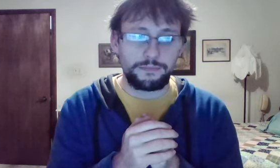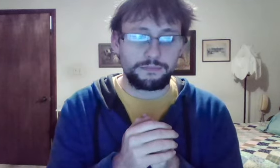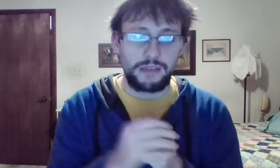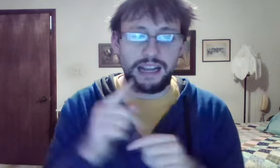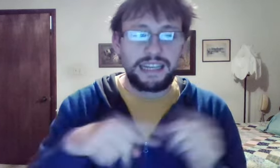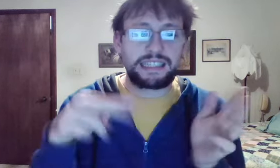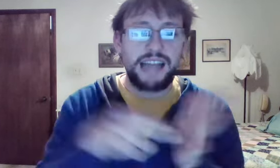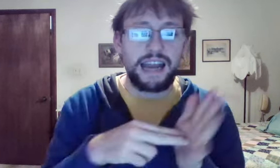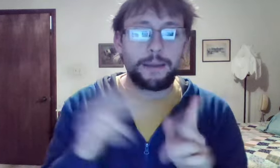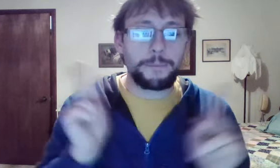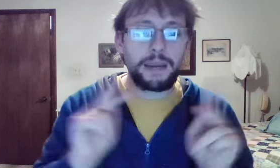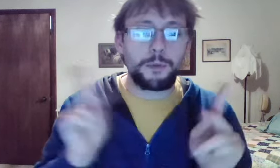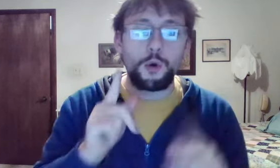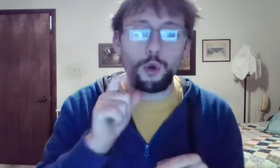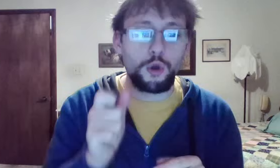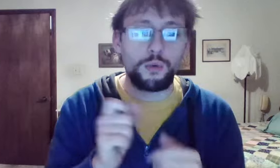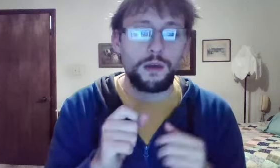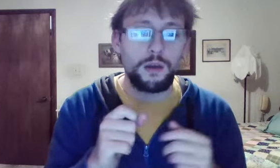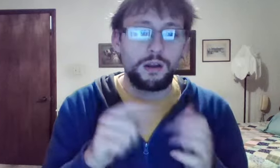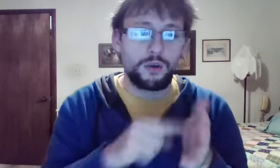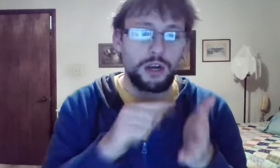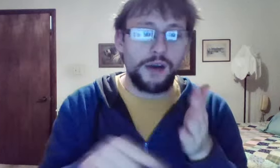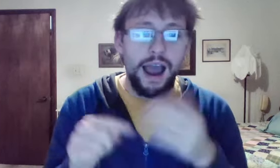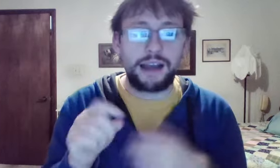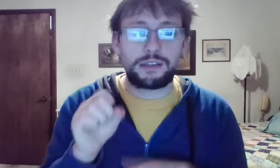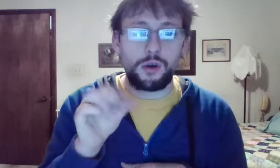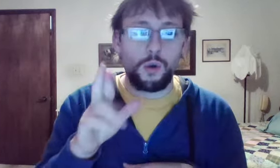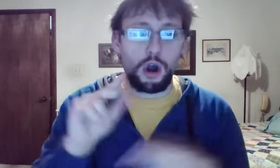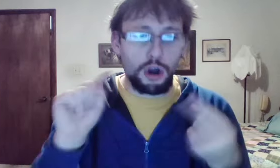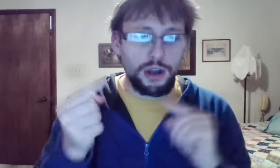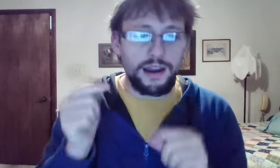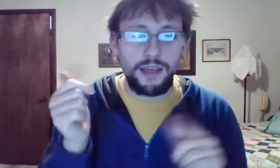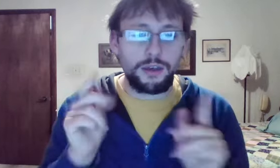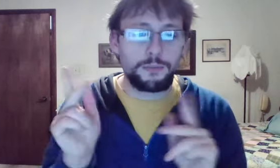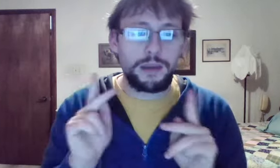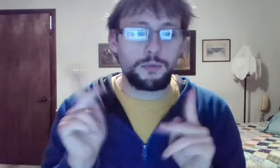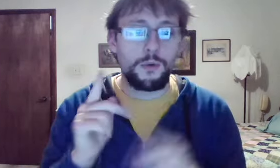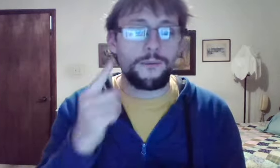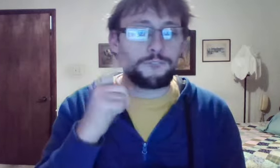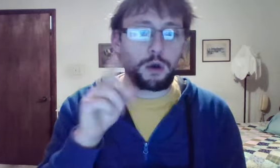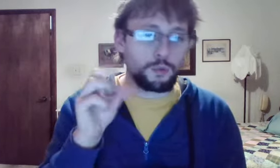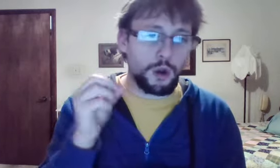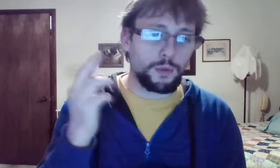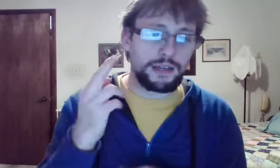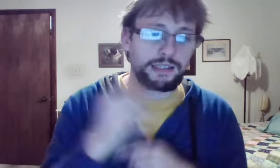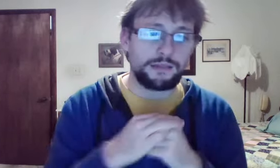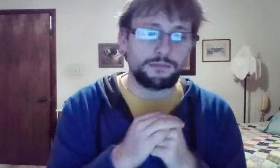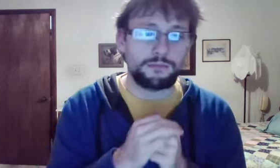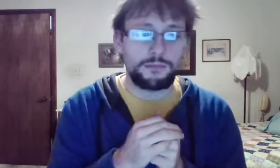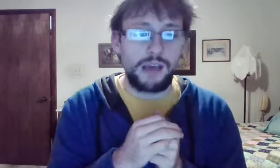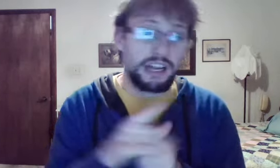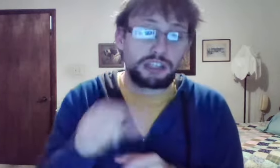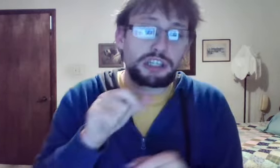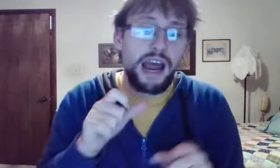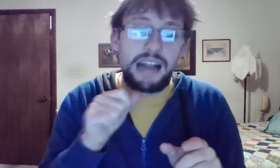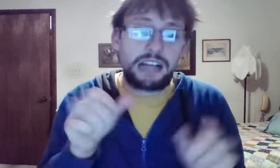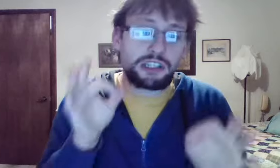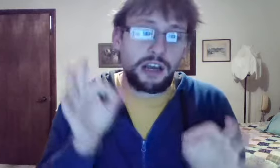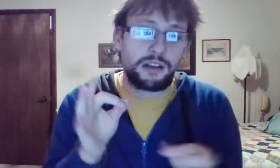A test stand of people who. Queer eyes. Or hurting other people. For no reason. And you shouldn't have to shut a